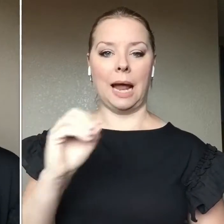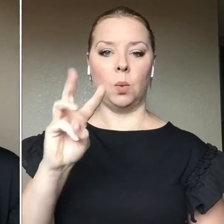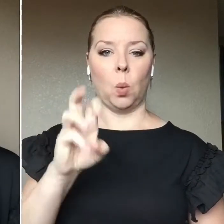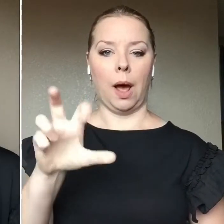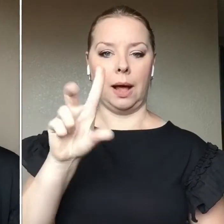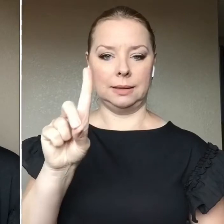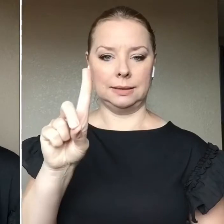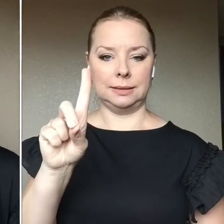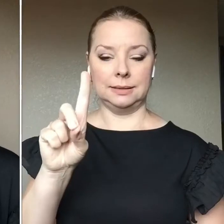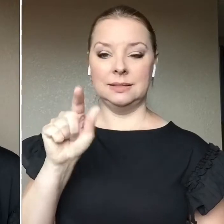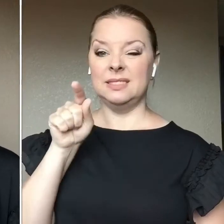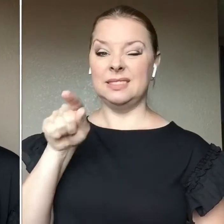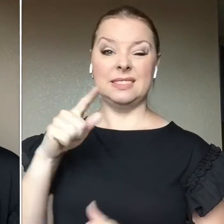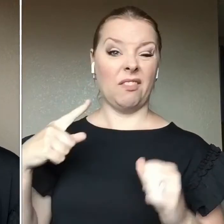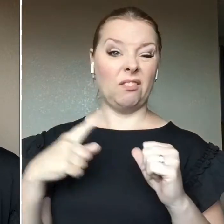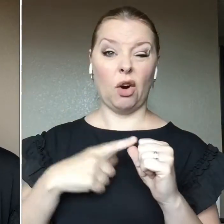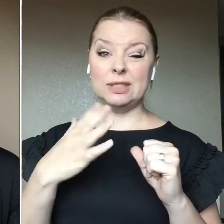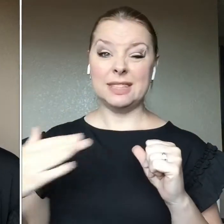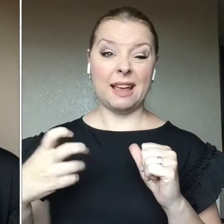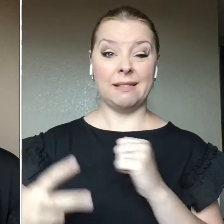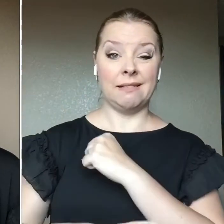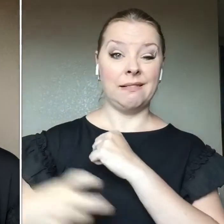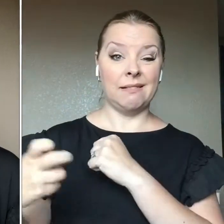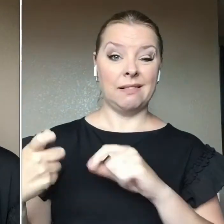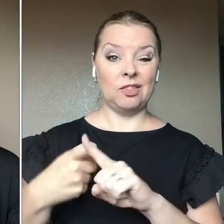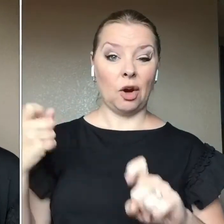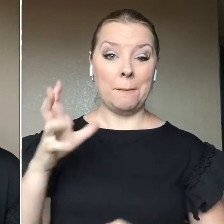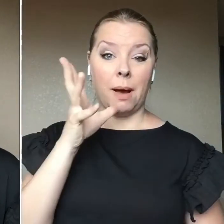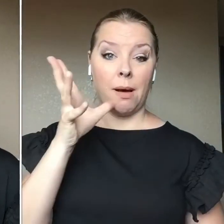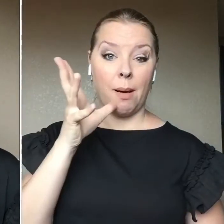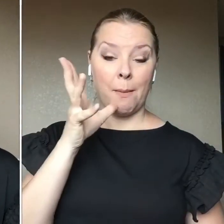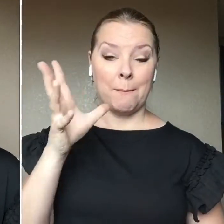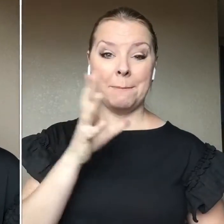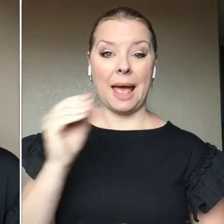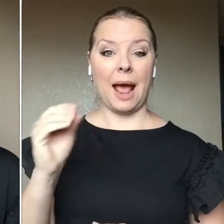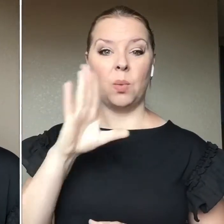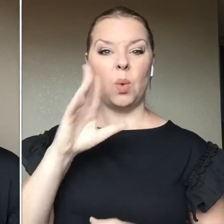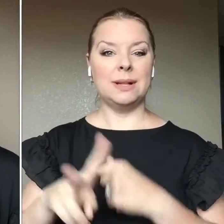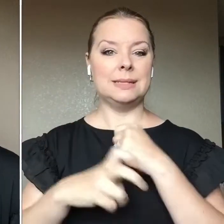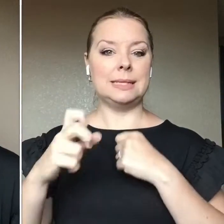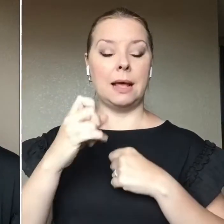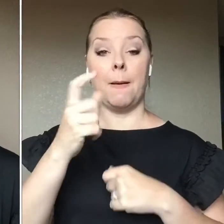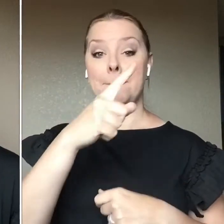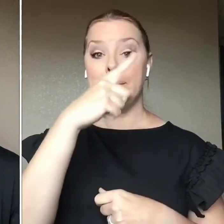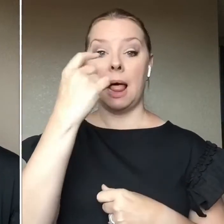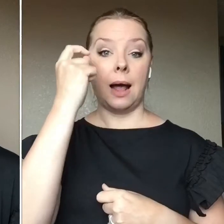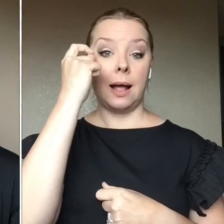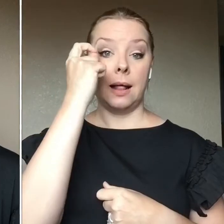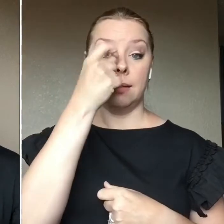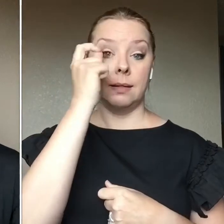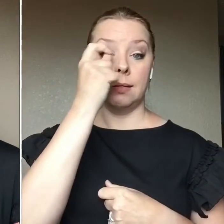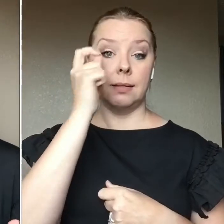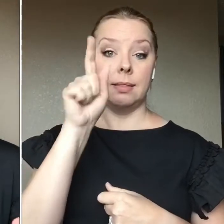it was the first thing that I stole from my mom and I would steal her black eyeliner and it worked.